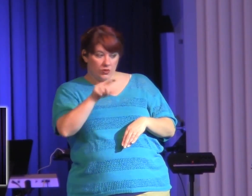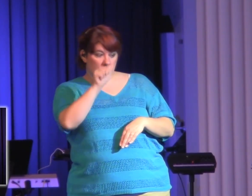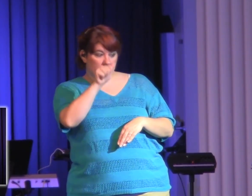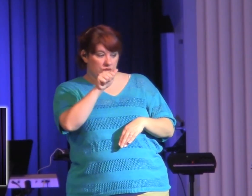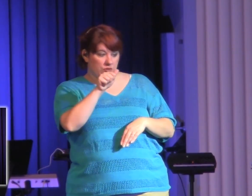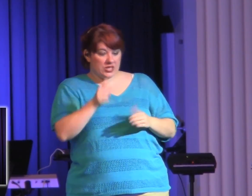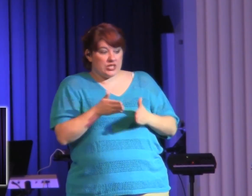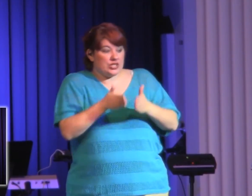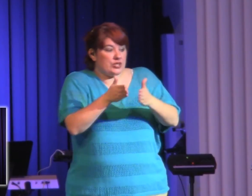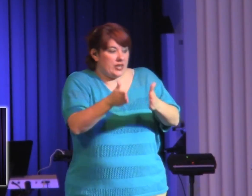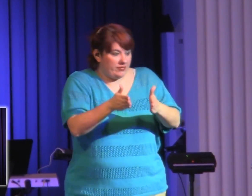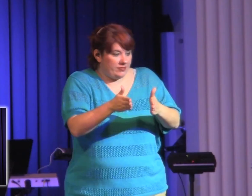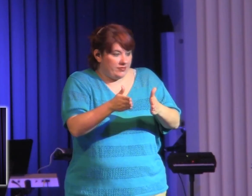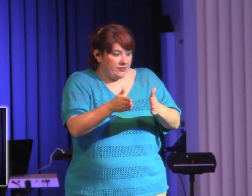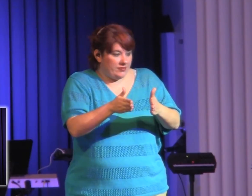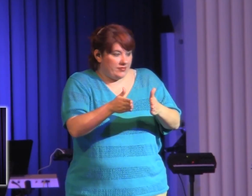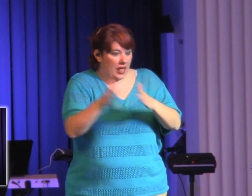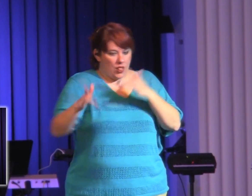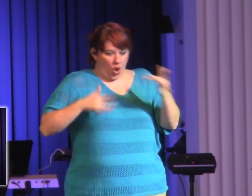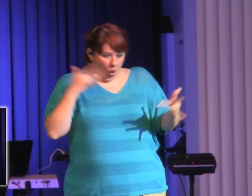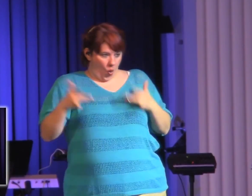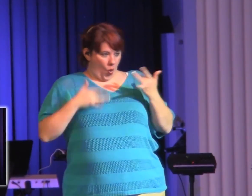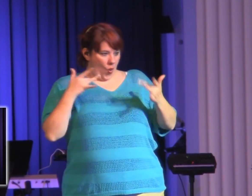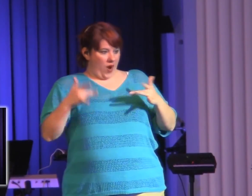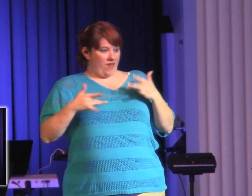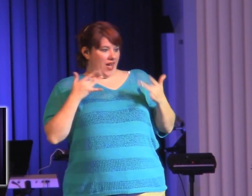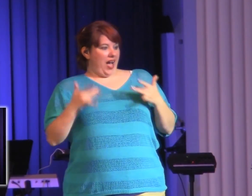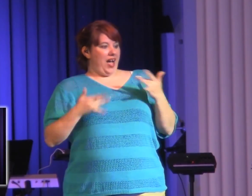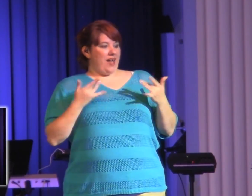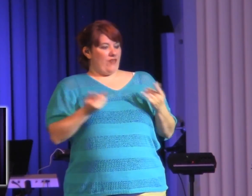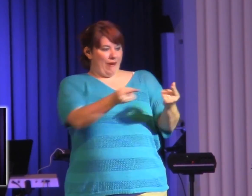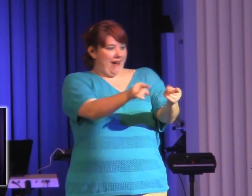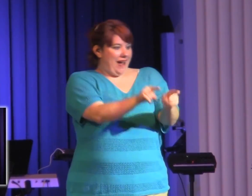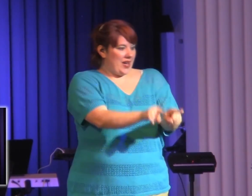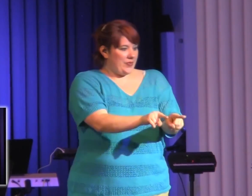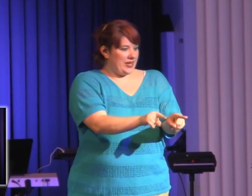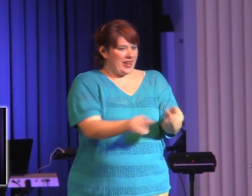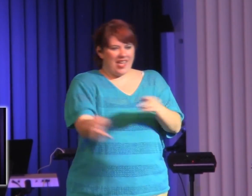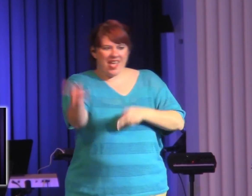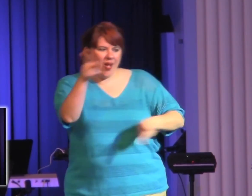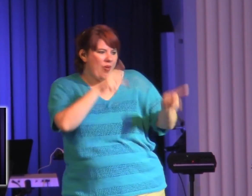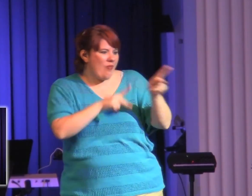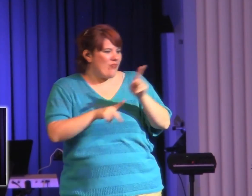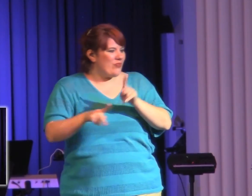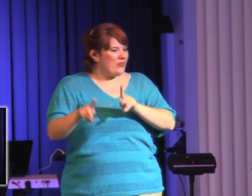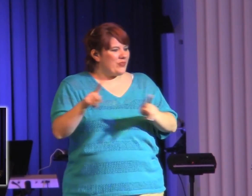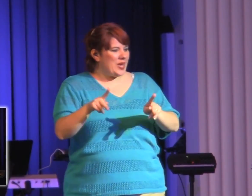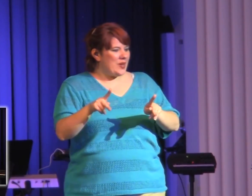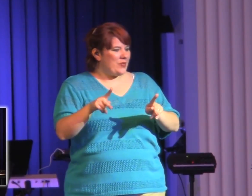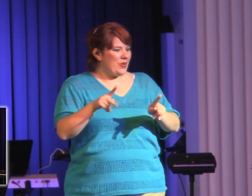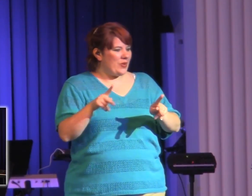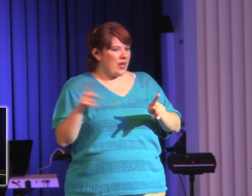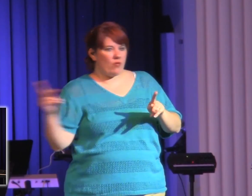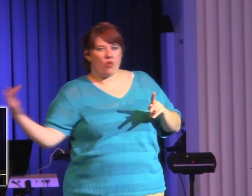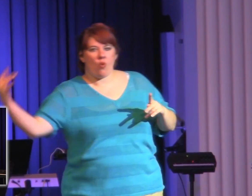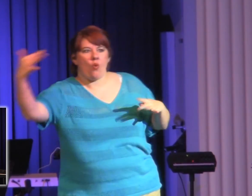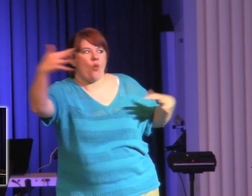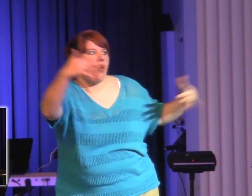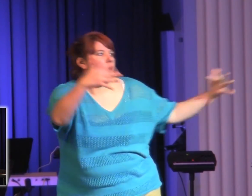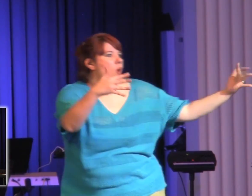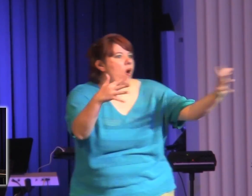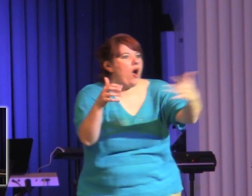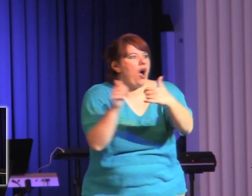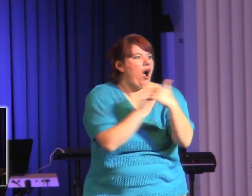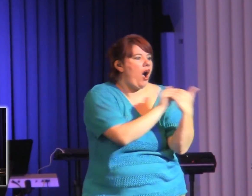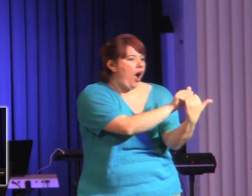in and experiencing this filling of the Holy Spirit with the evidence of speaking in other tongues. Again,